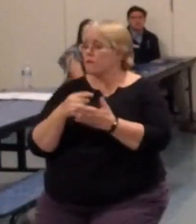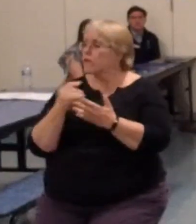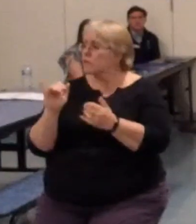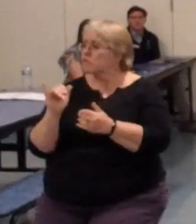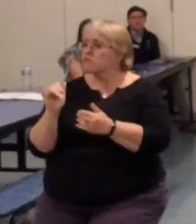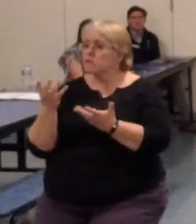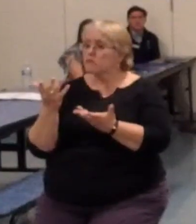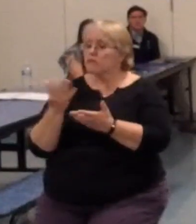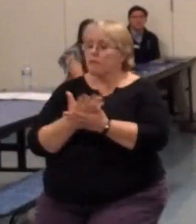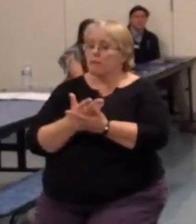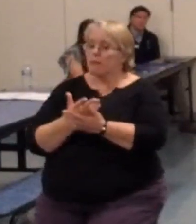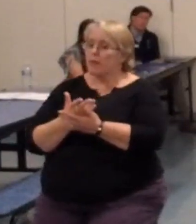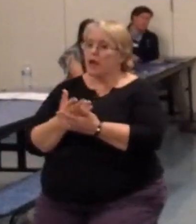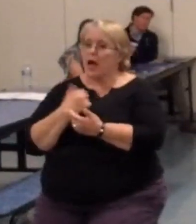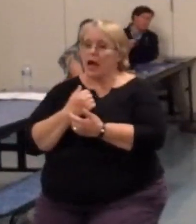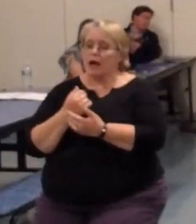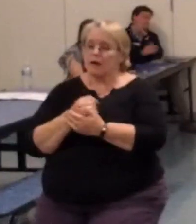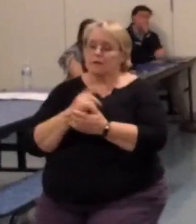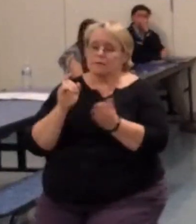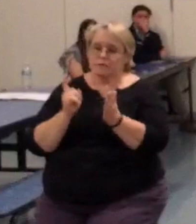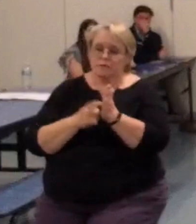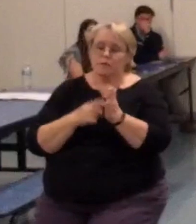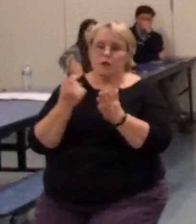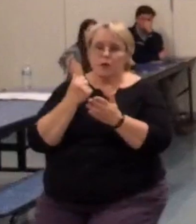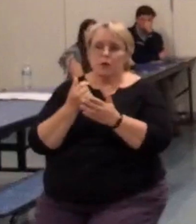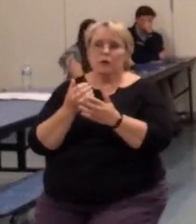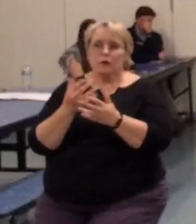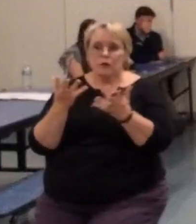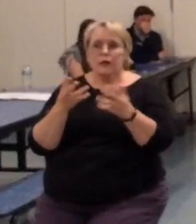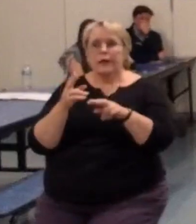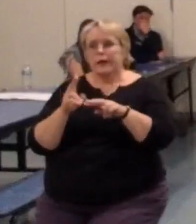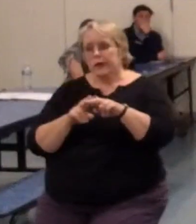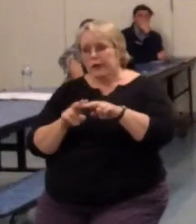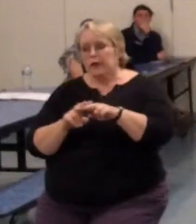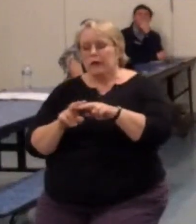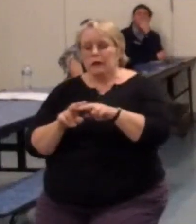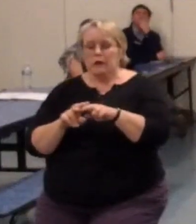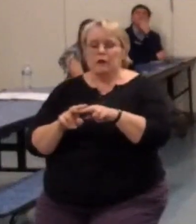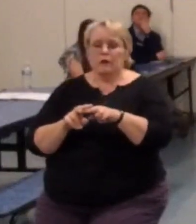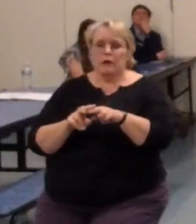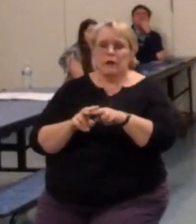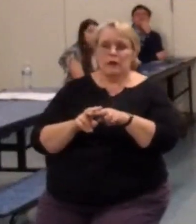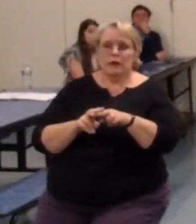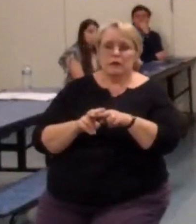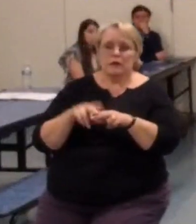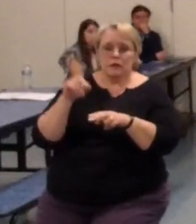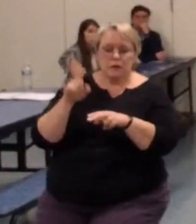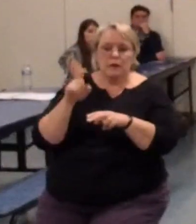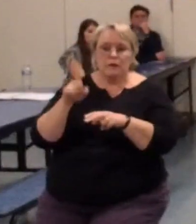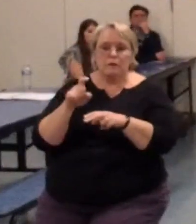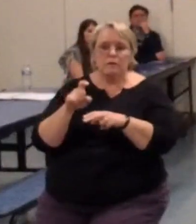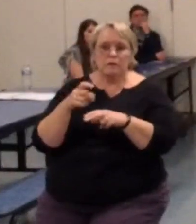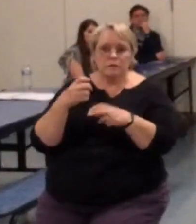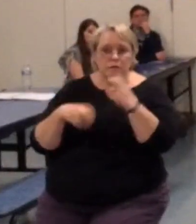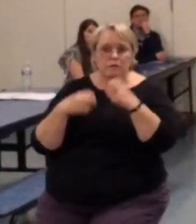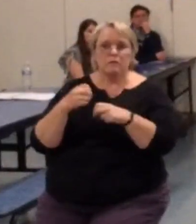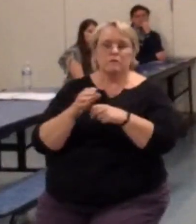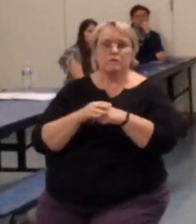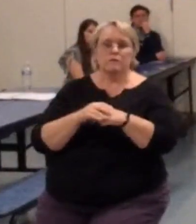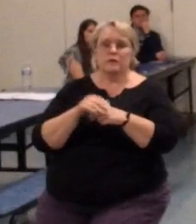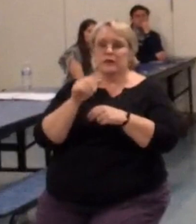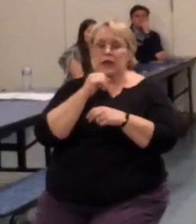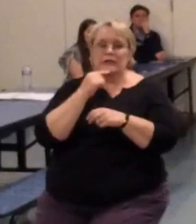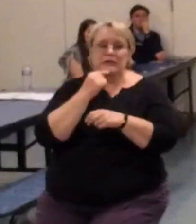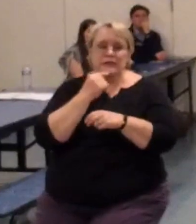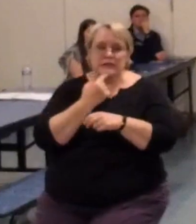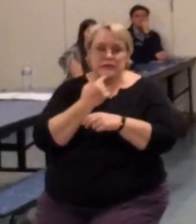like that too. I know it's, you know, we got a lot of train tracks that need to be, you know, issued. But they're not so